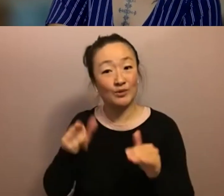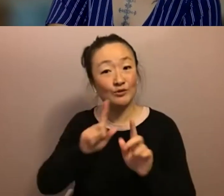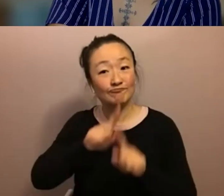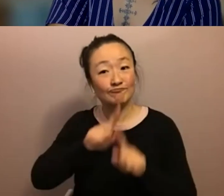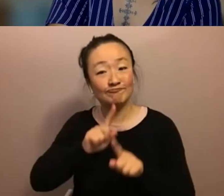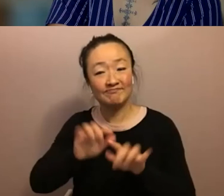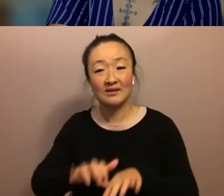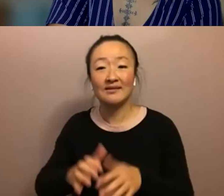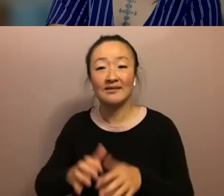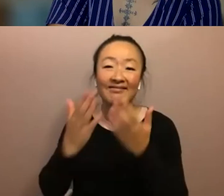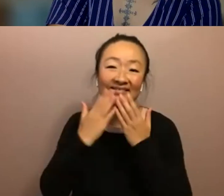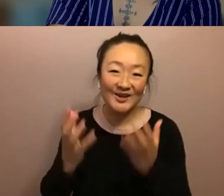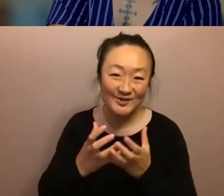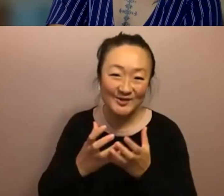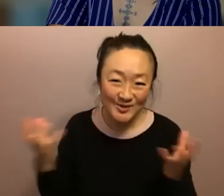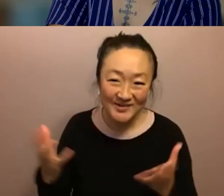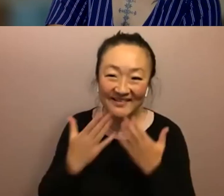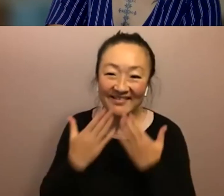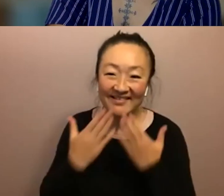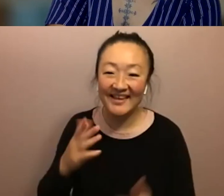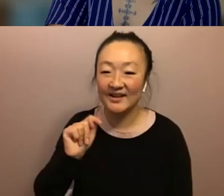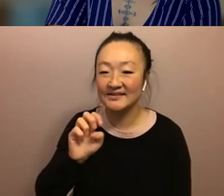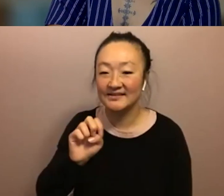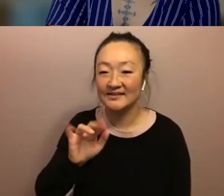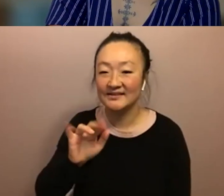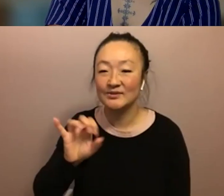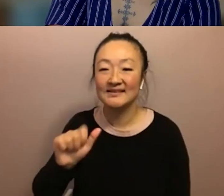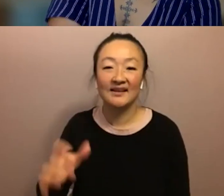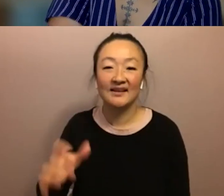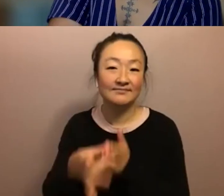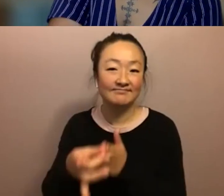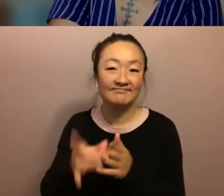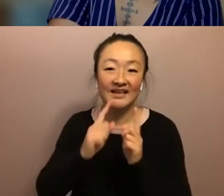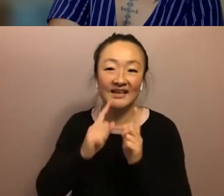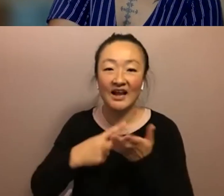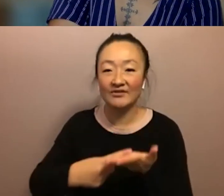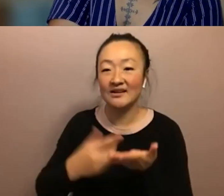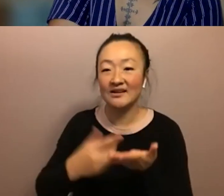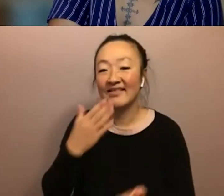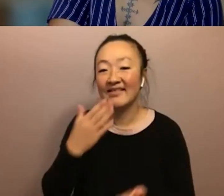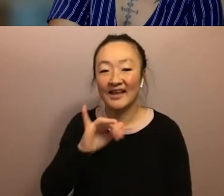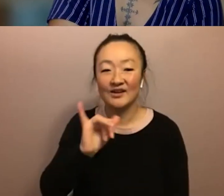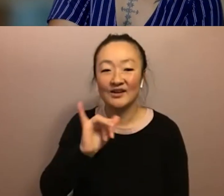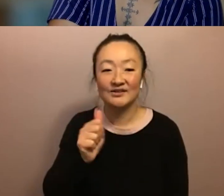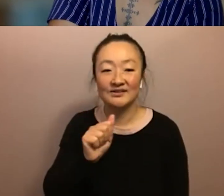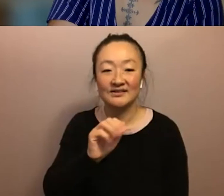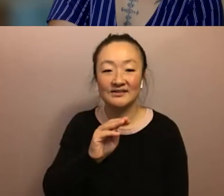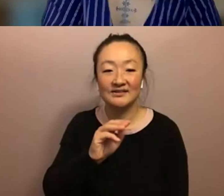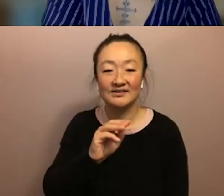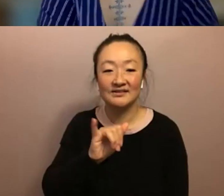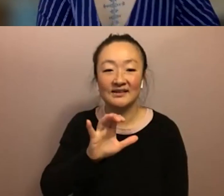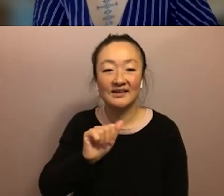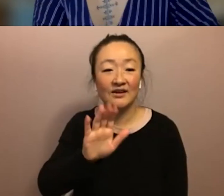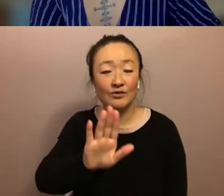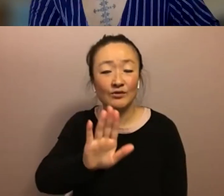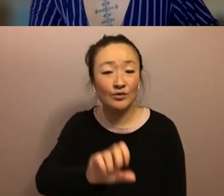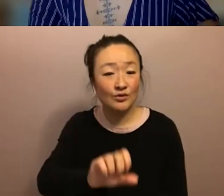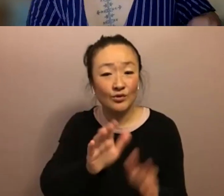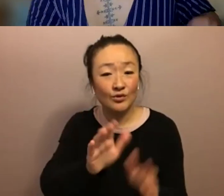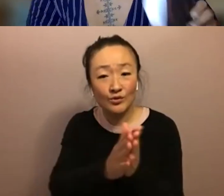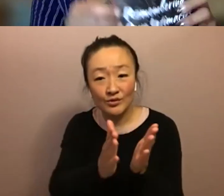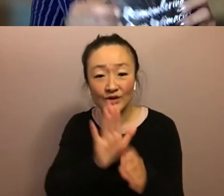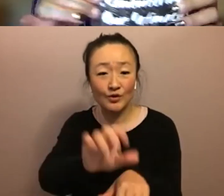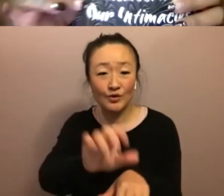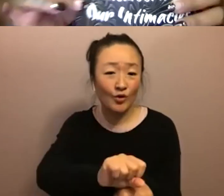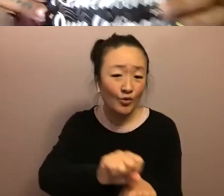thank you so much thank you teresa for guiding this conversation so beautifully thank you jamaica for this book for your work for everything